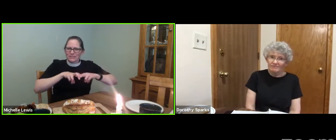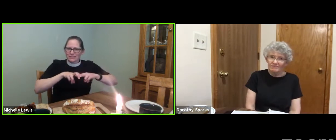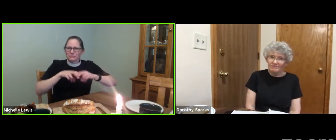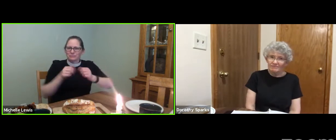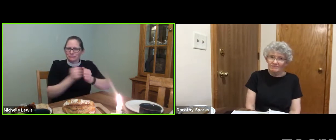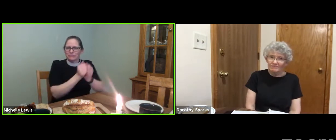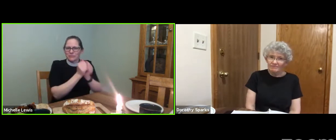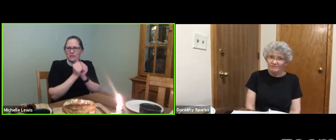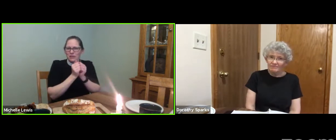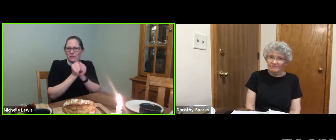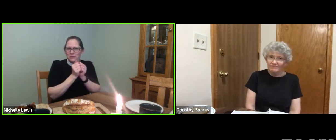We sit together.